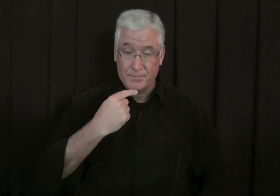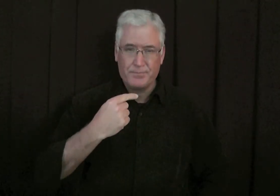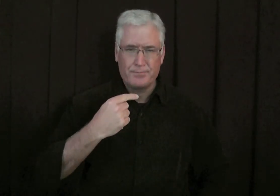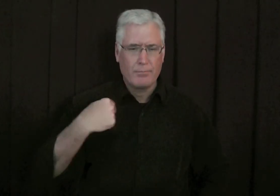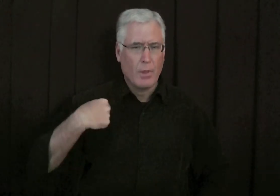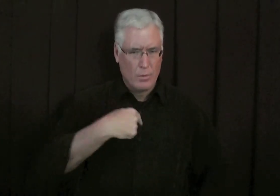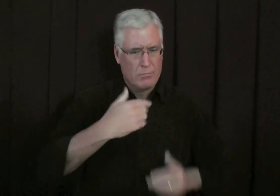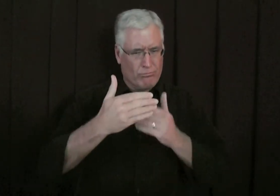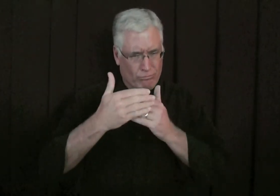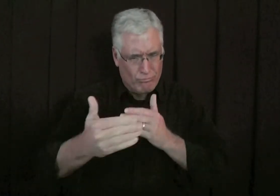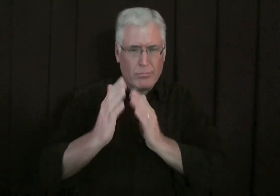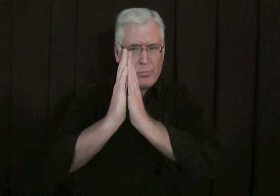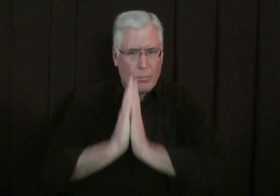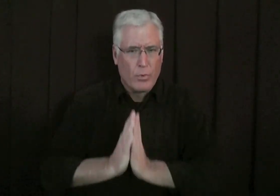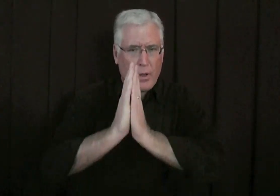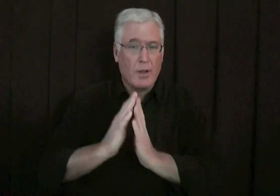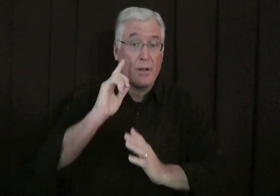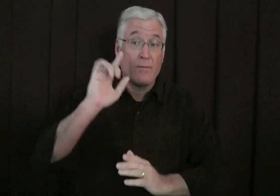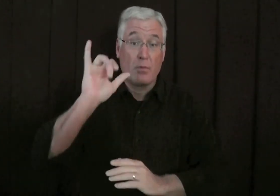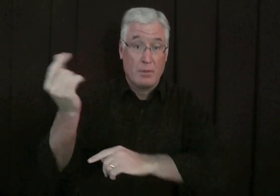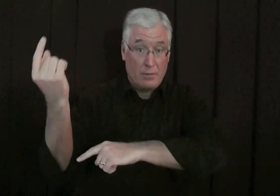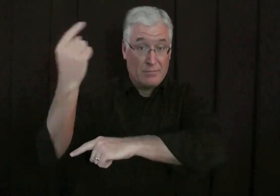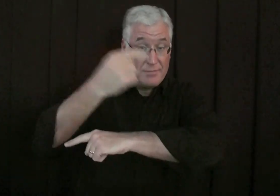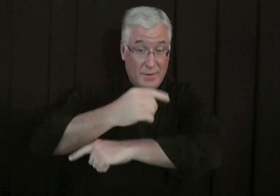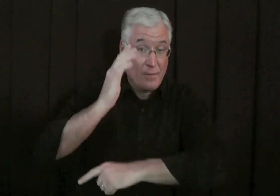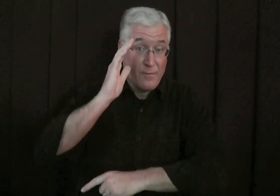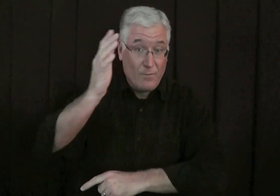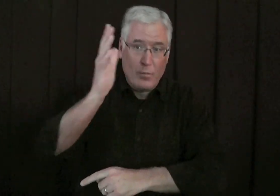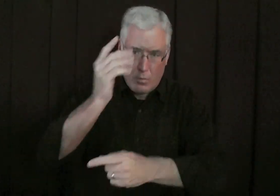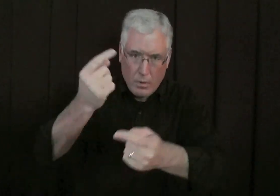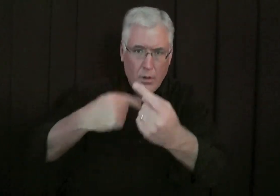You know, I said that we should pray for that day to come.